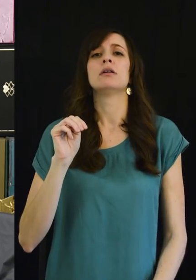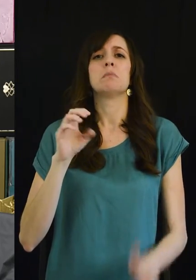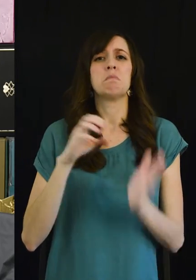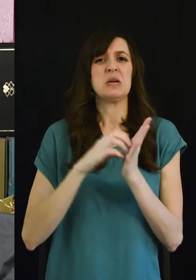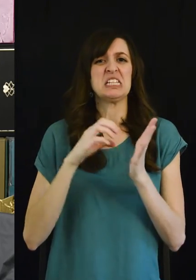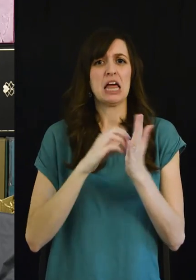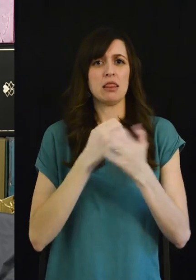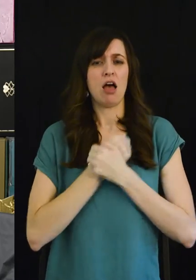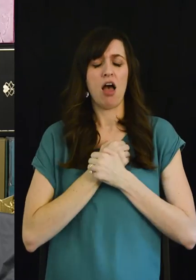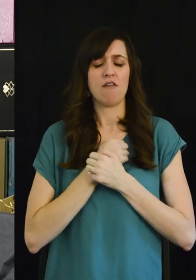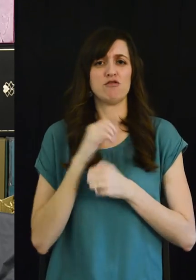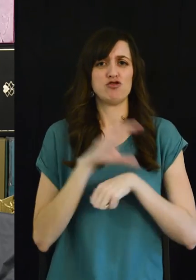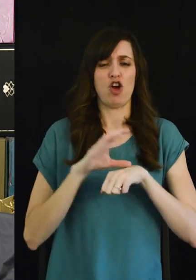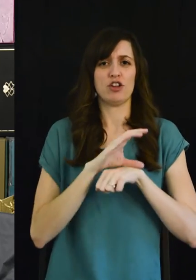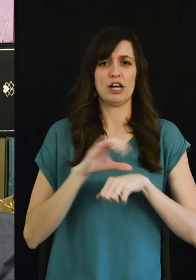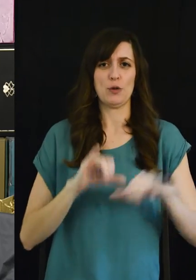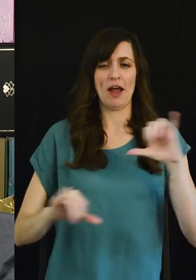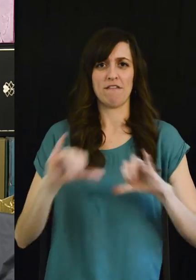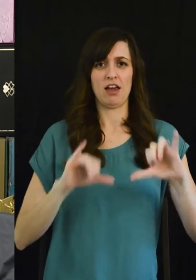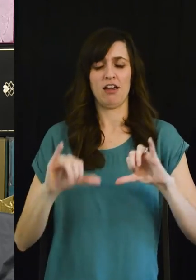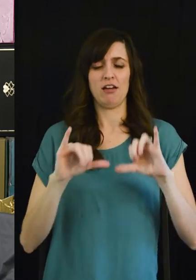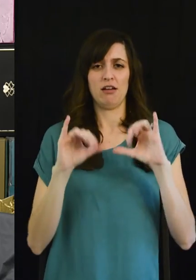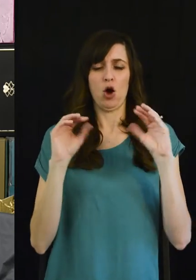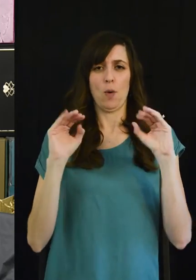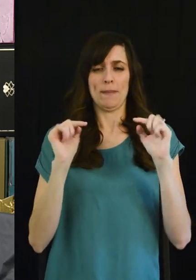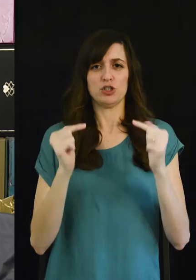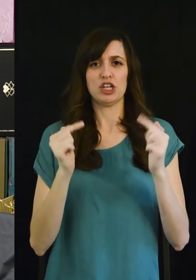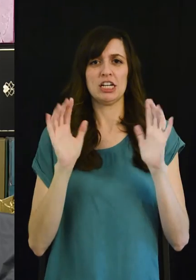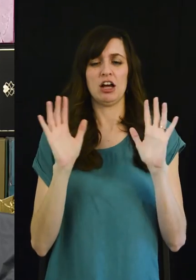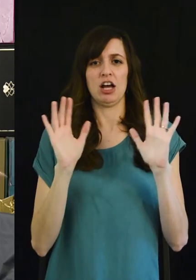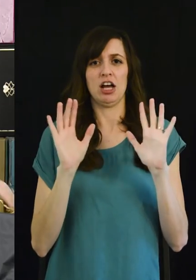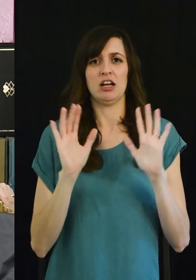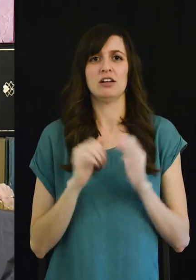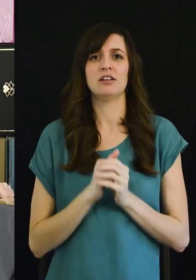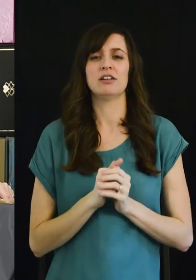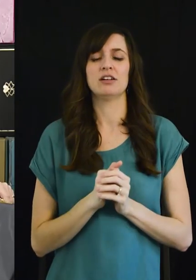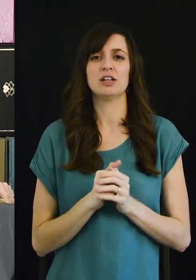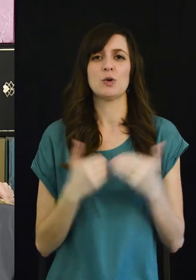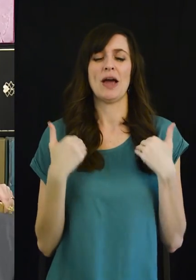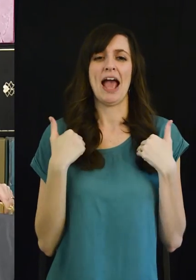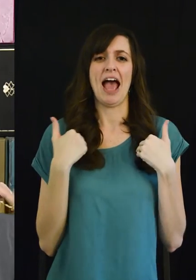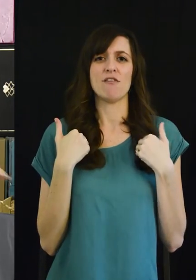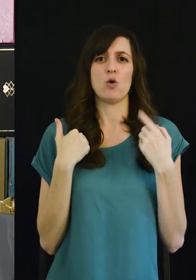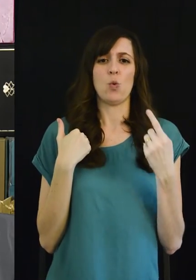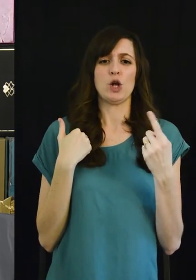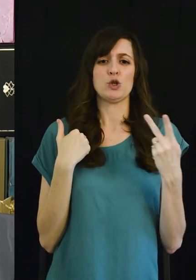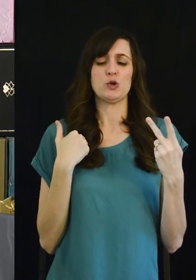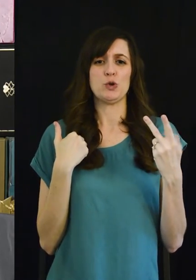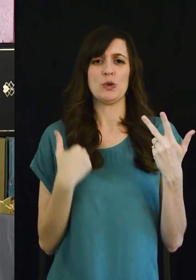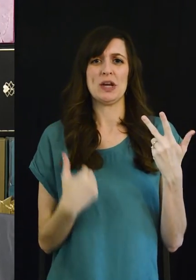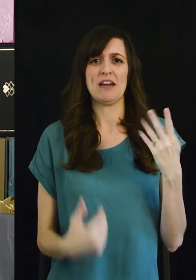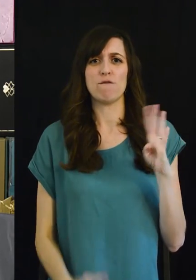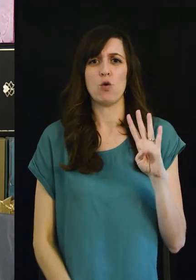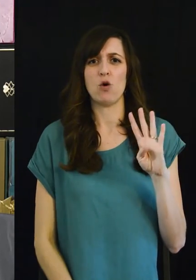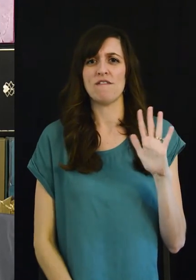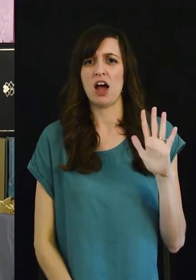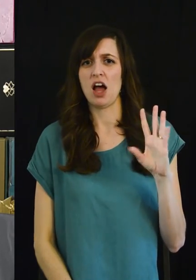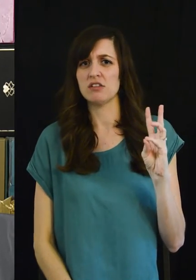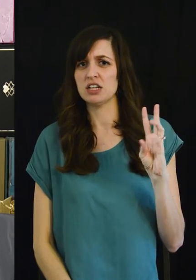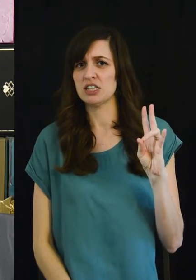biscuit love chocolate gravy OMG so we got one two three four